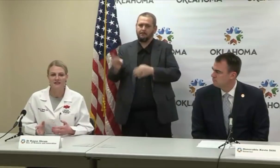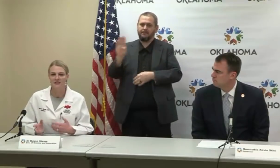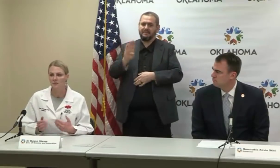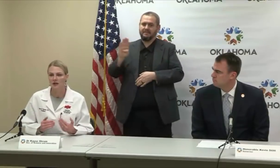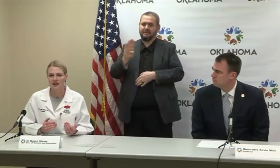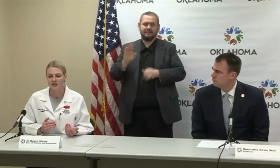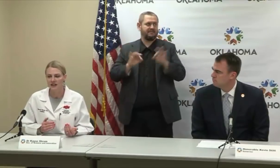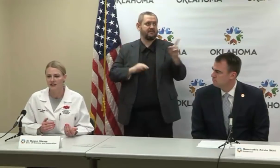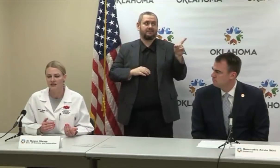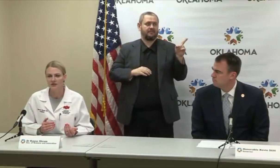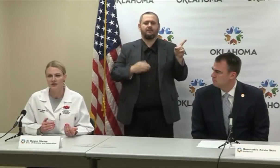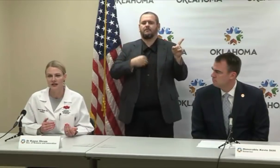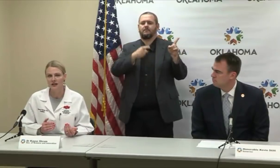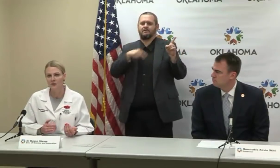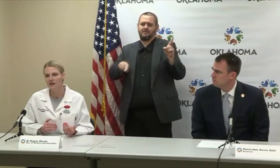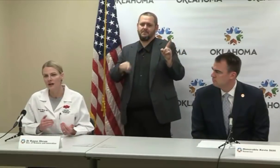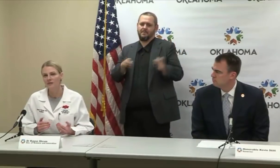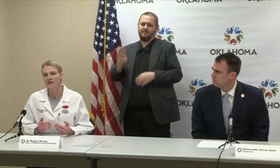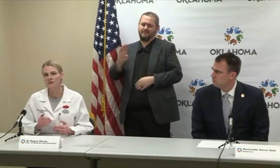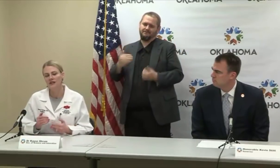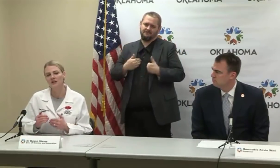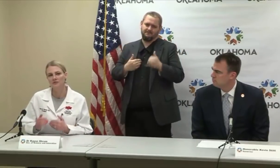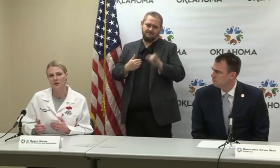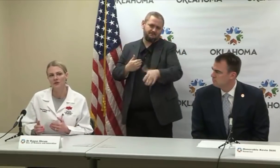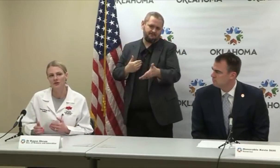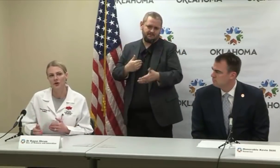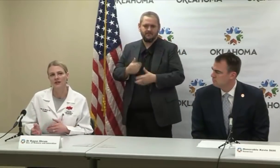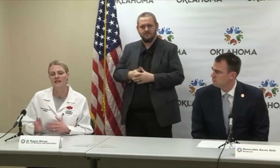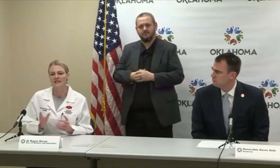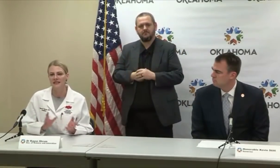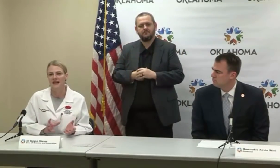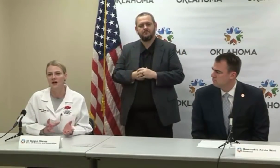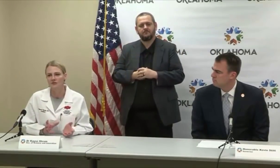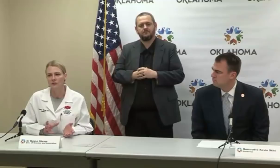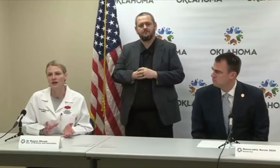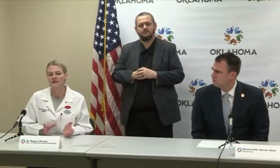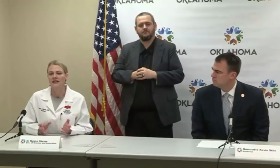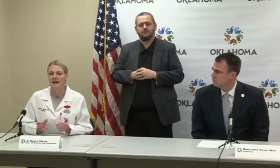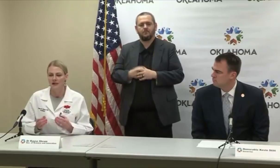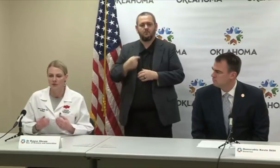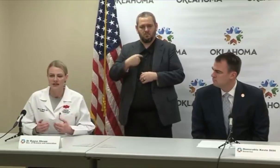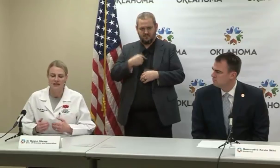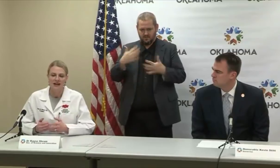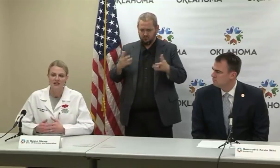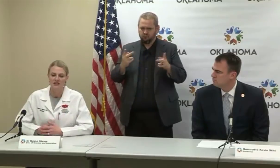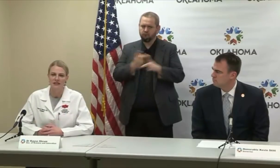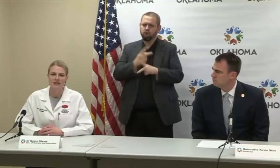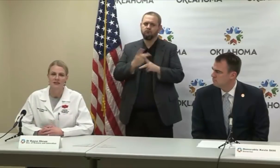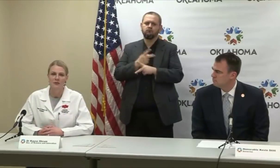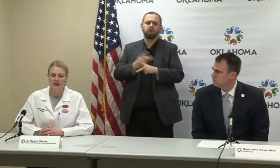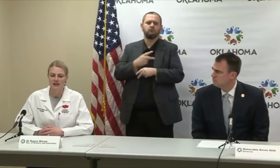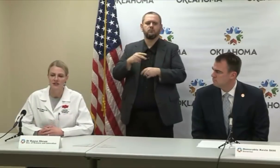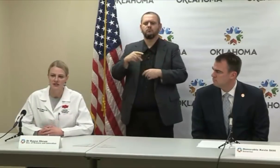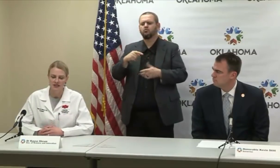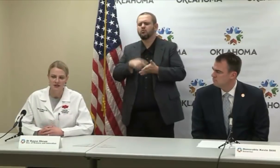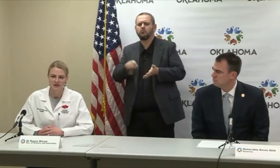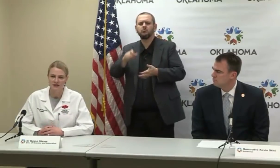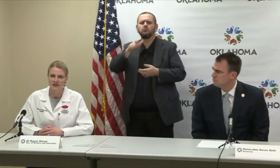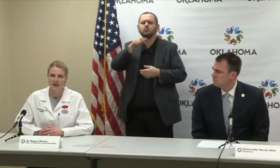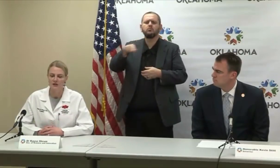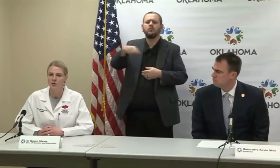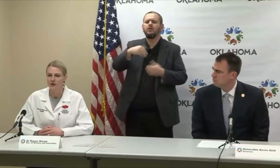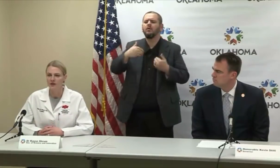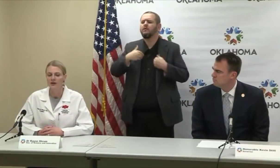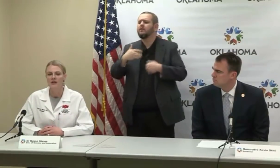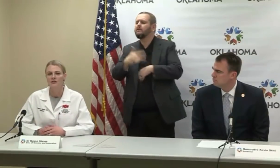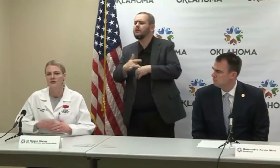looking at the supply chain to understand what companies we needed to focus on to get out in front, and we could actually get the reagents here in